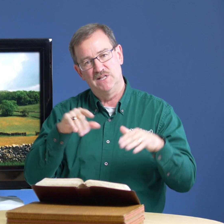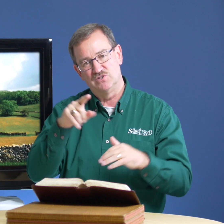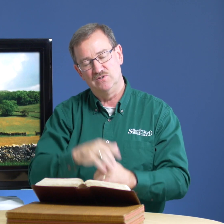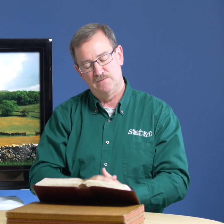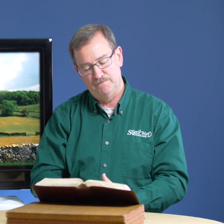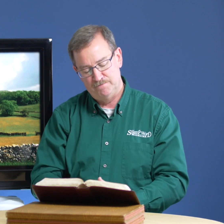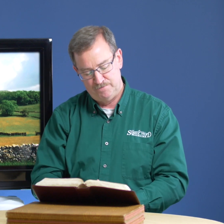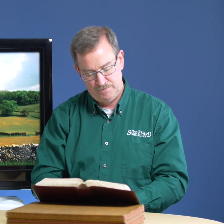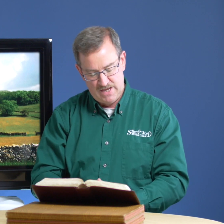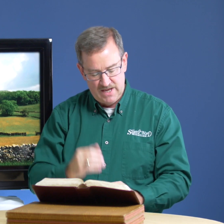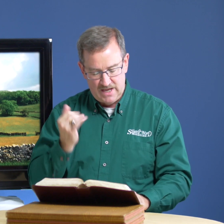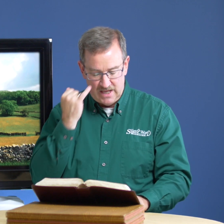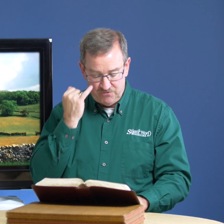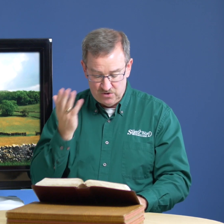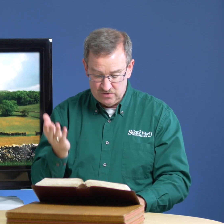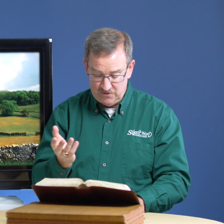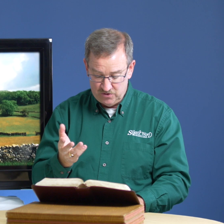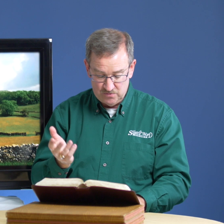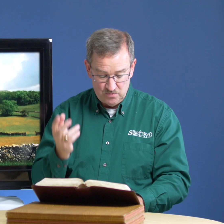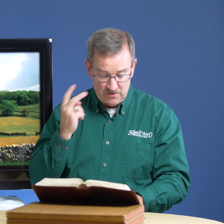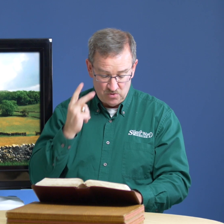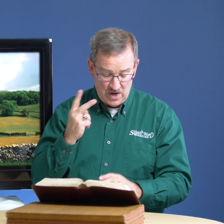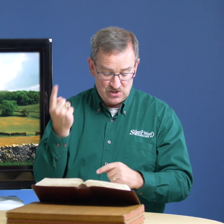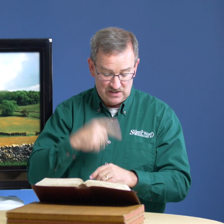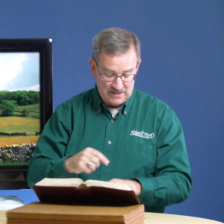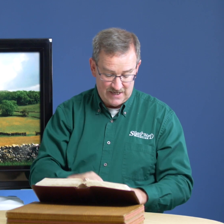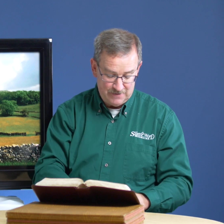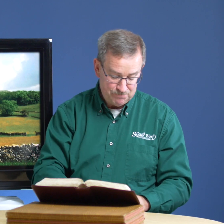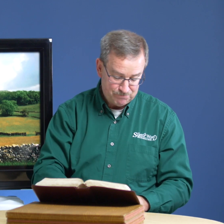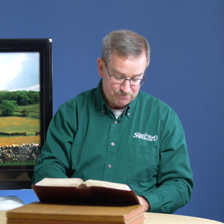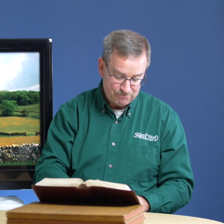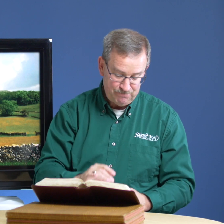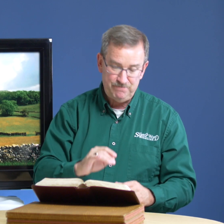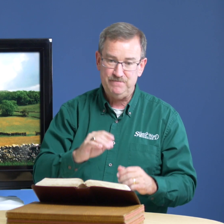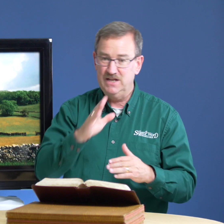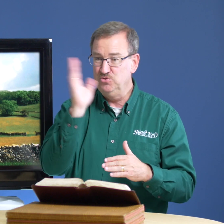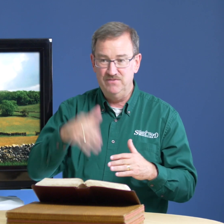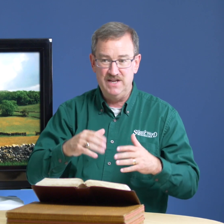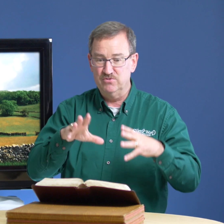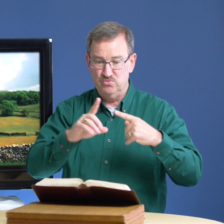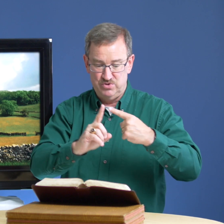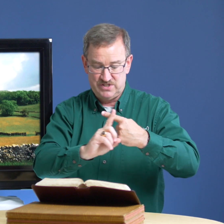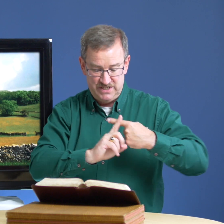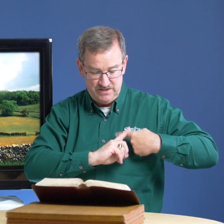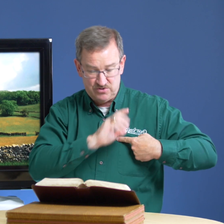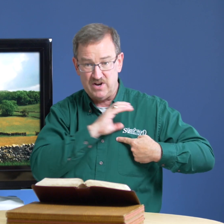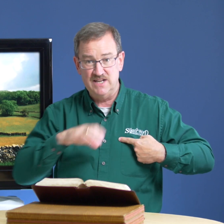bless you if you're if you're if you're watching today and you have never received christ